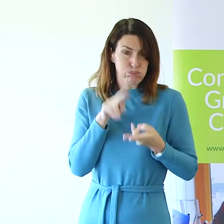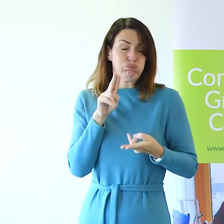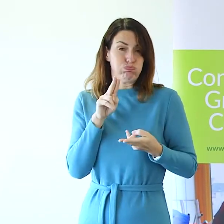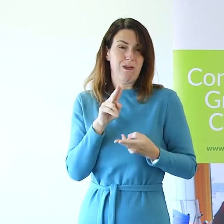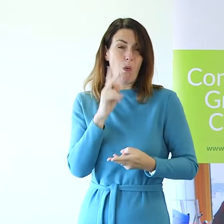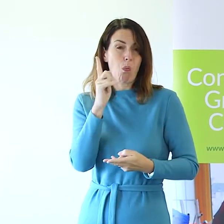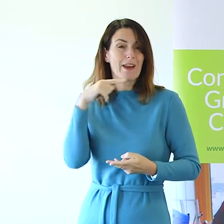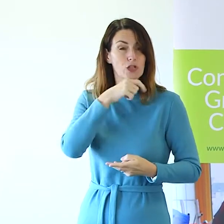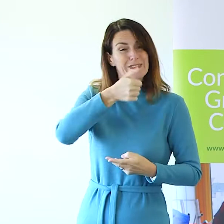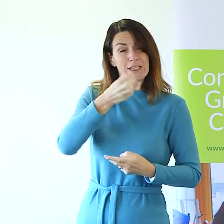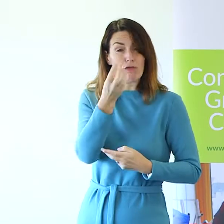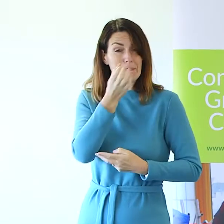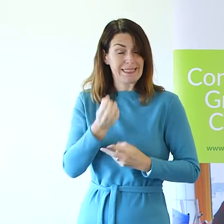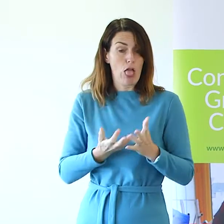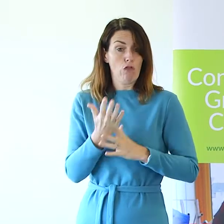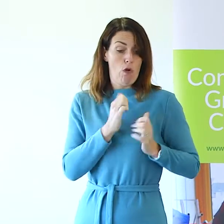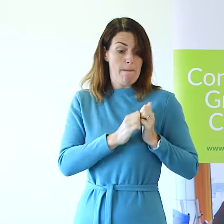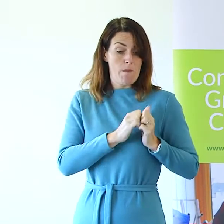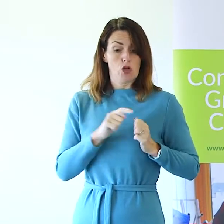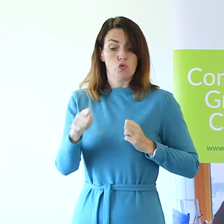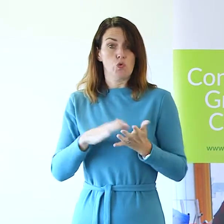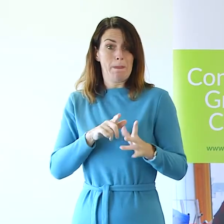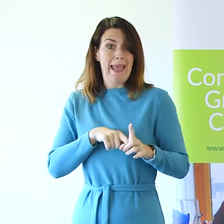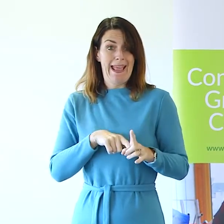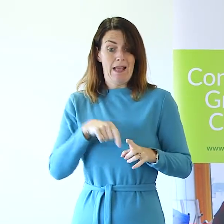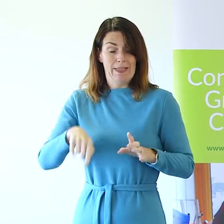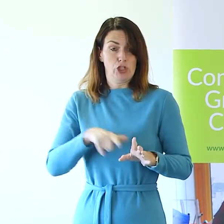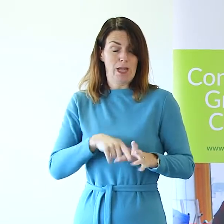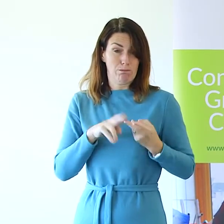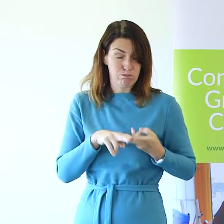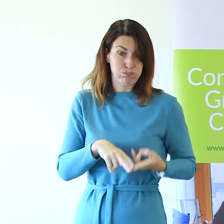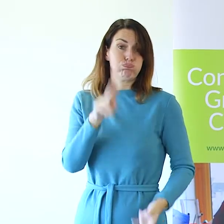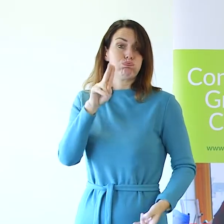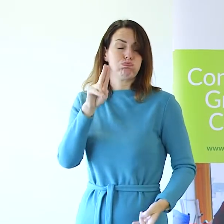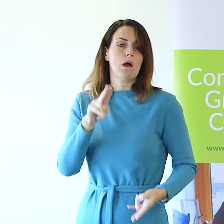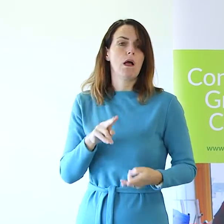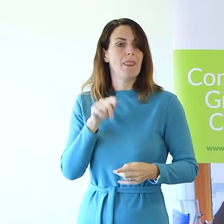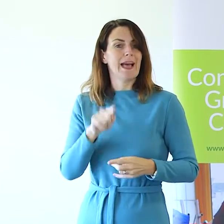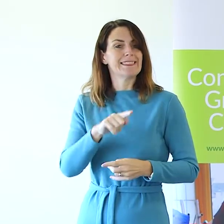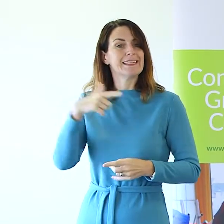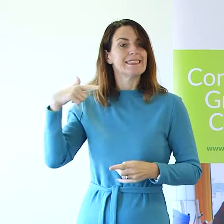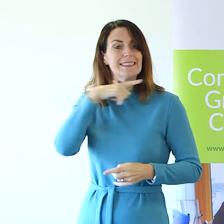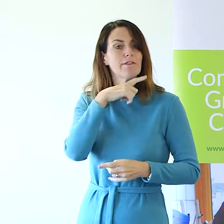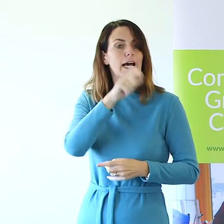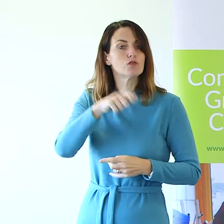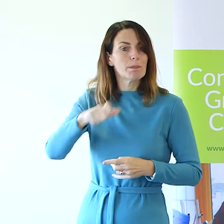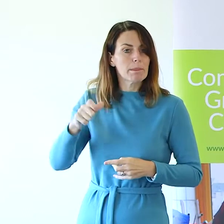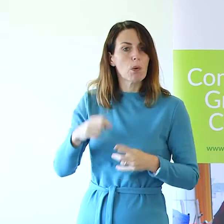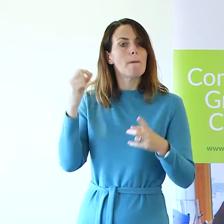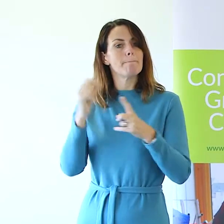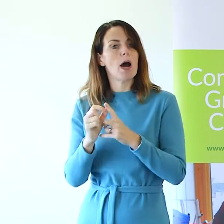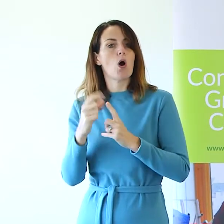163% between March and May of this year. That's 700 people to 1